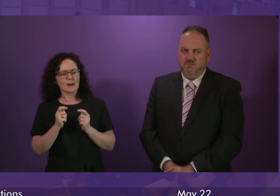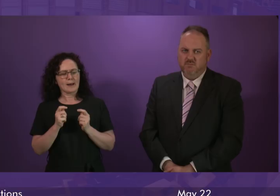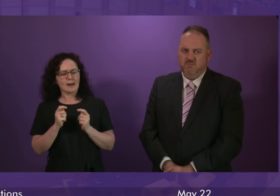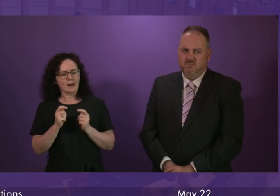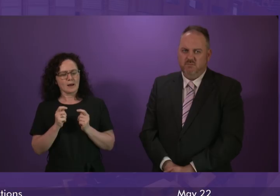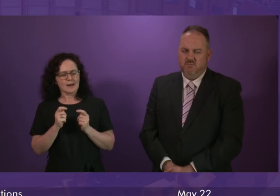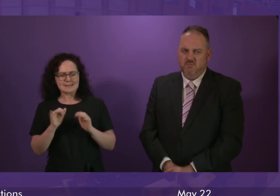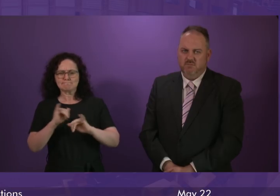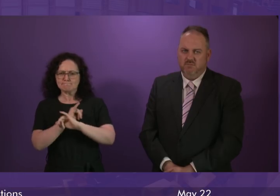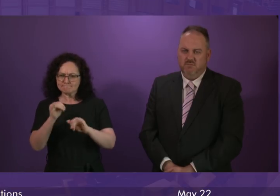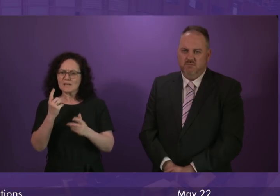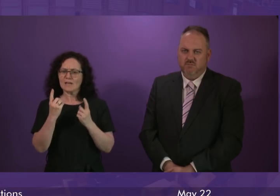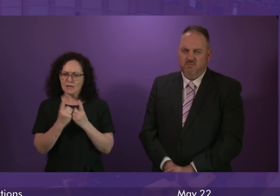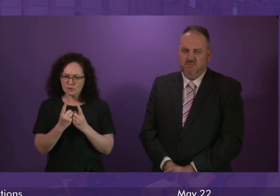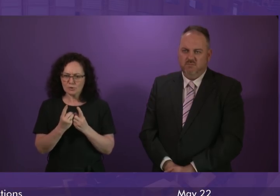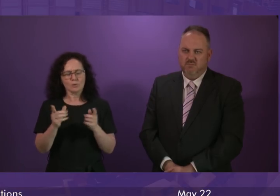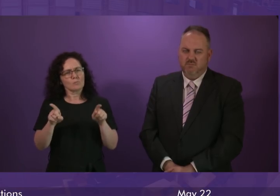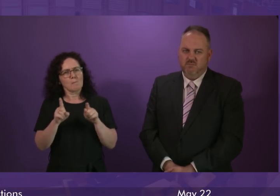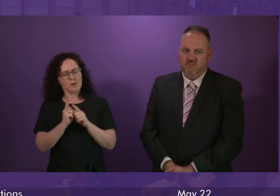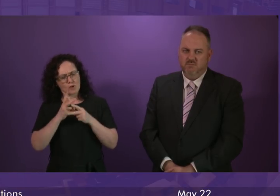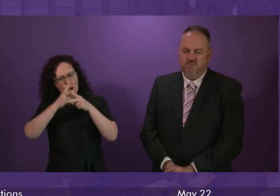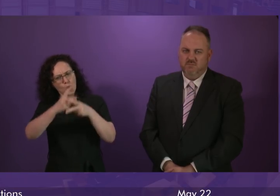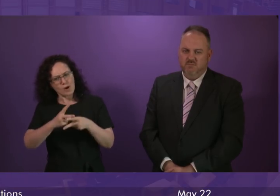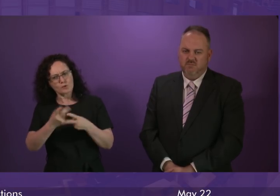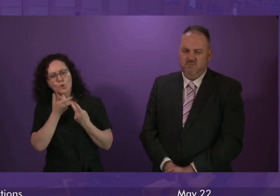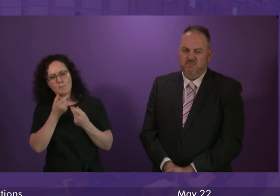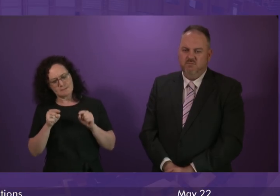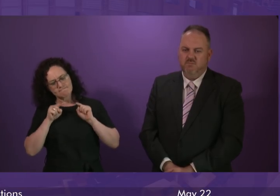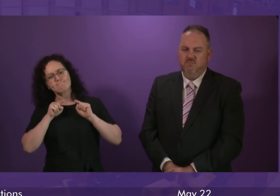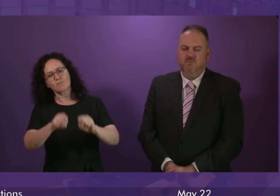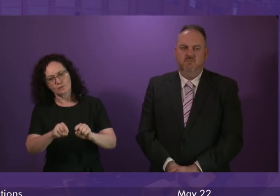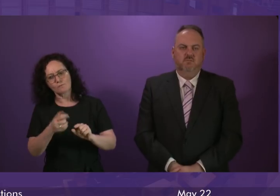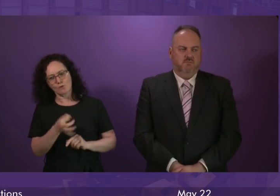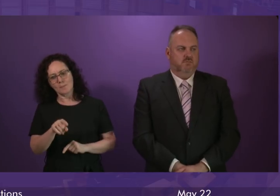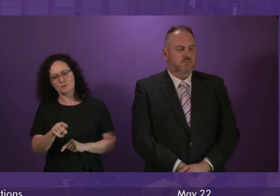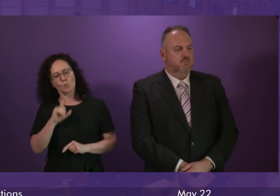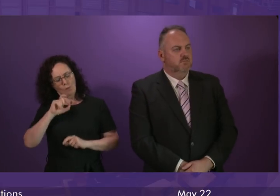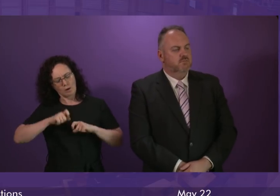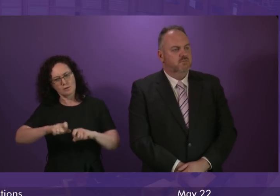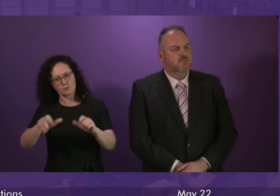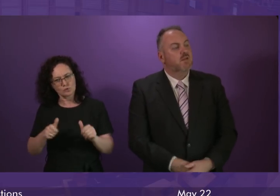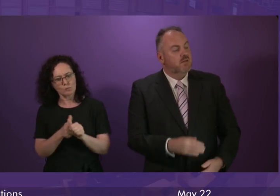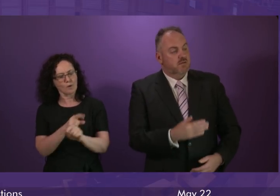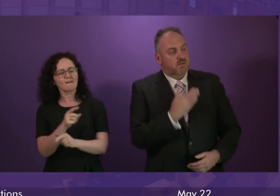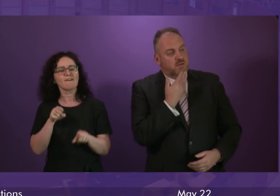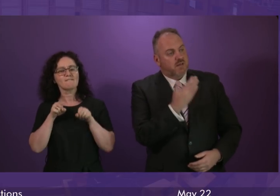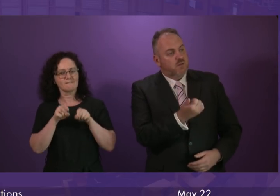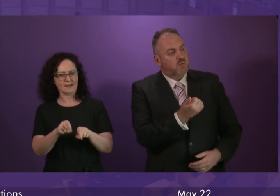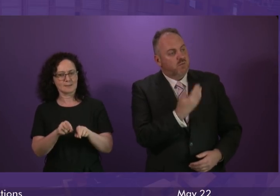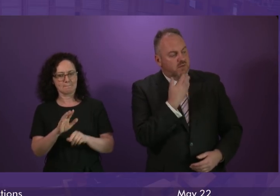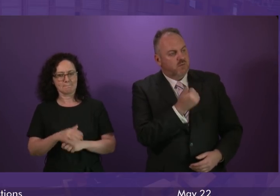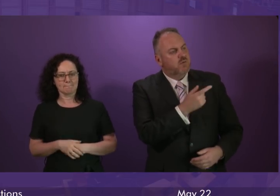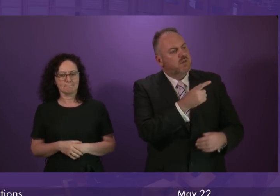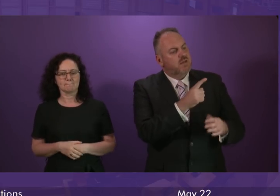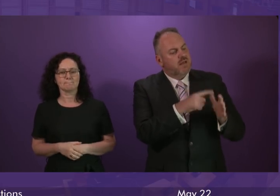sexual crime and through a whole range of different initiatives of the Scottish Government does that and will continue to do so. Thank you. Question number three,